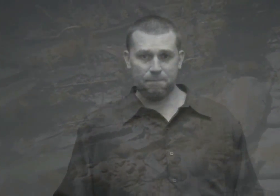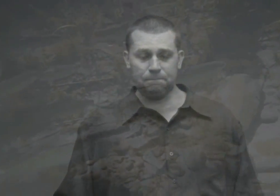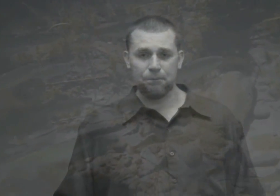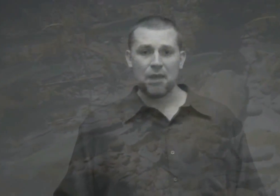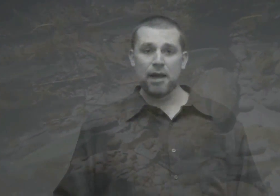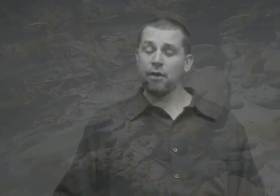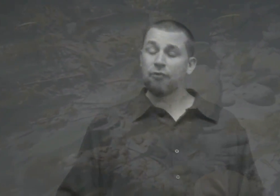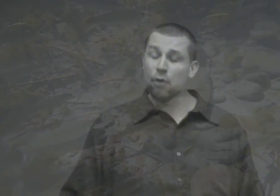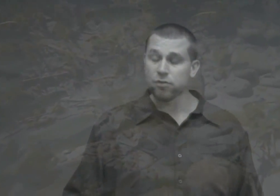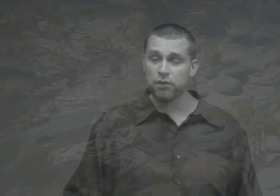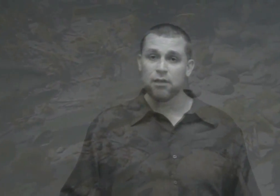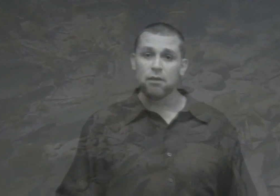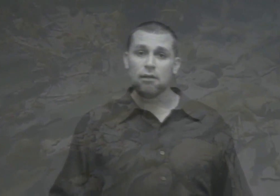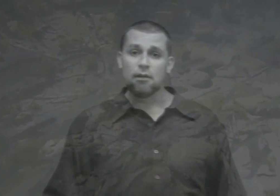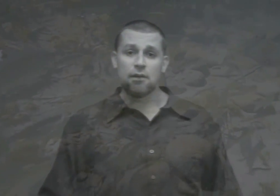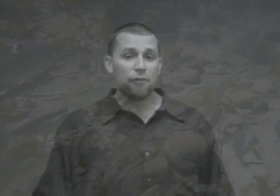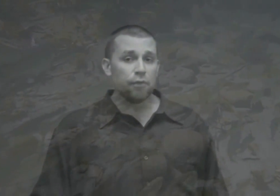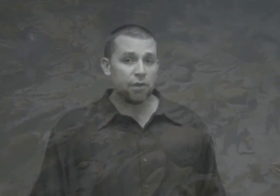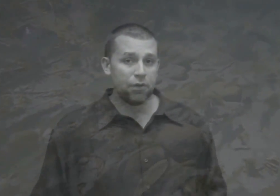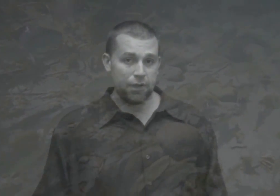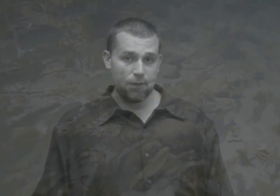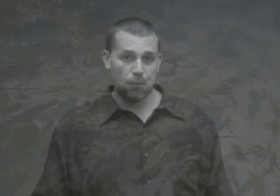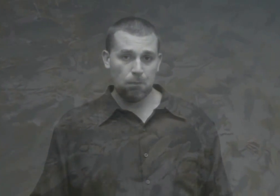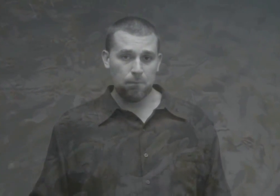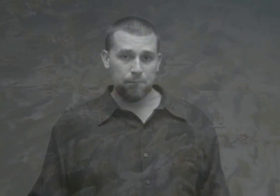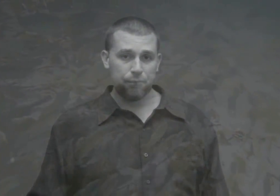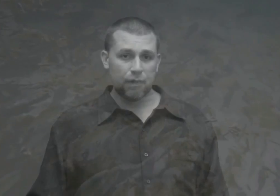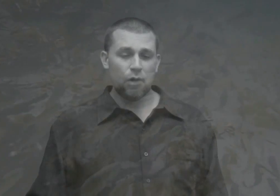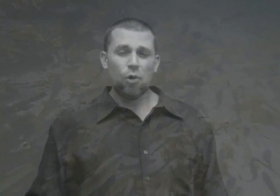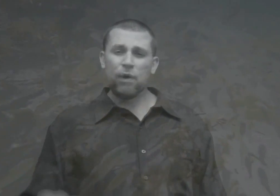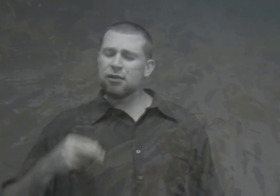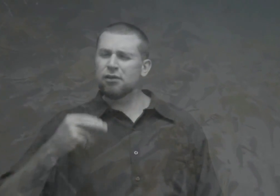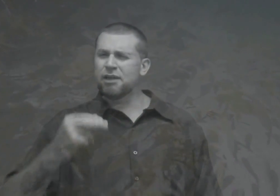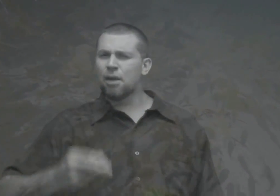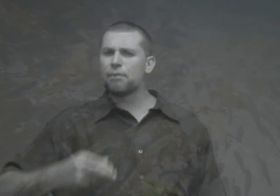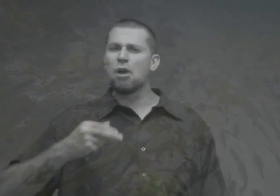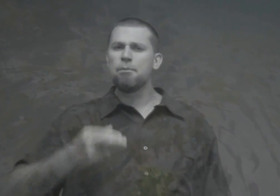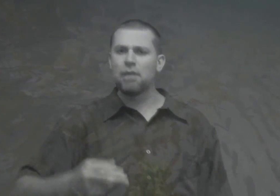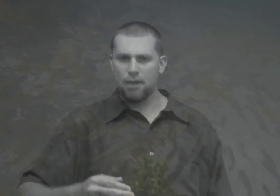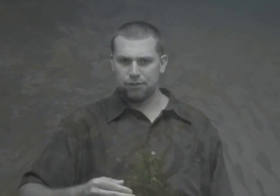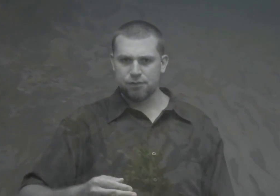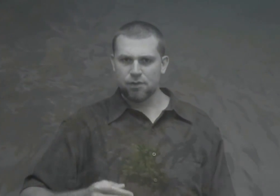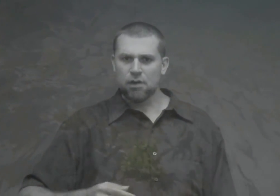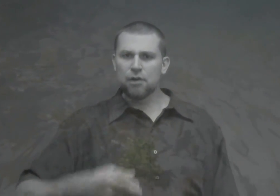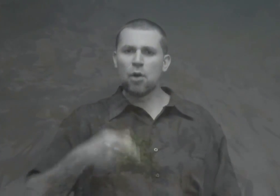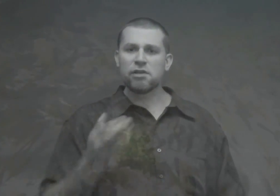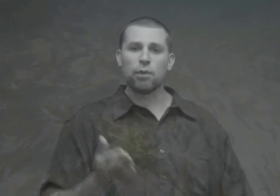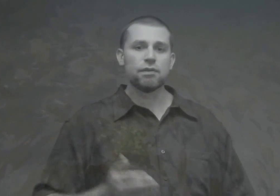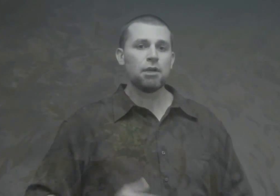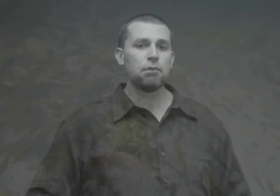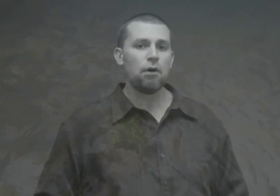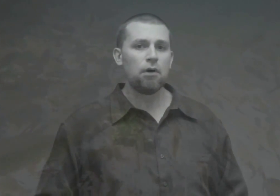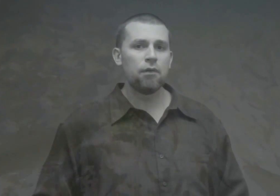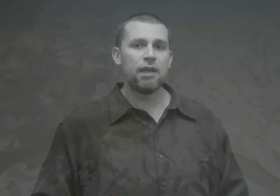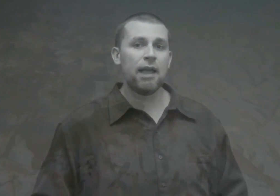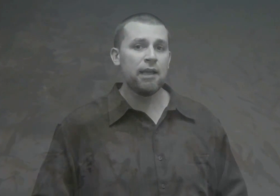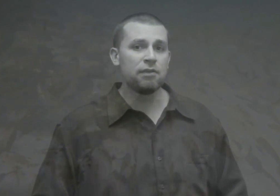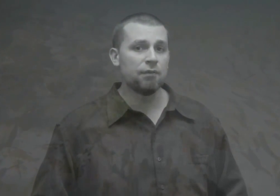and unfortunately, not for the good. We literally come to a place known as what some call the age of